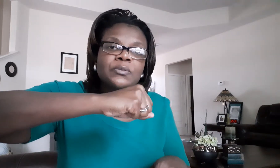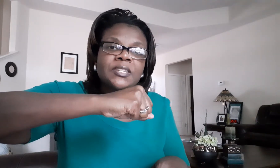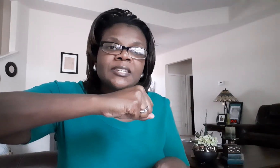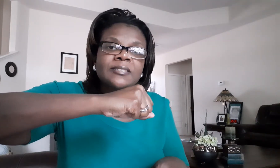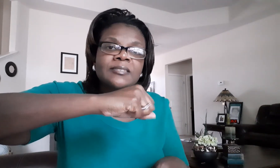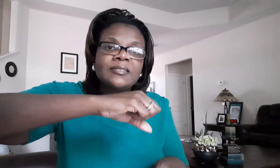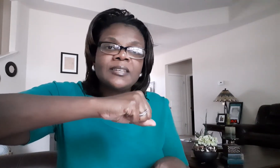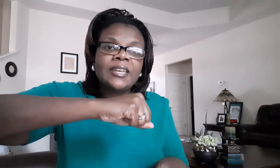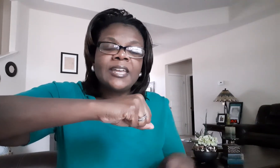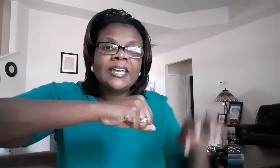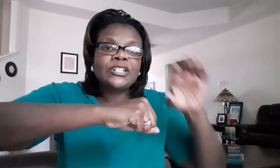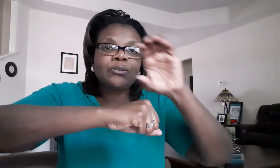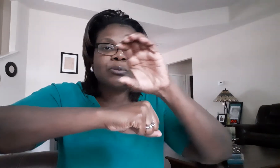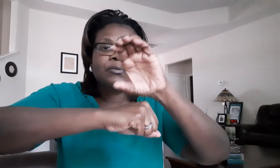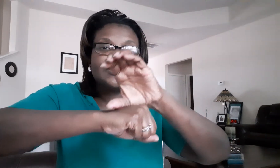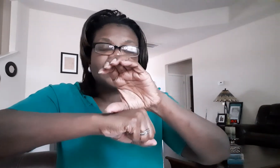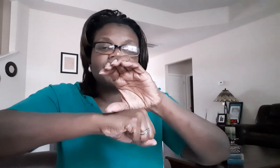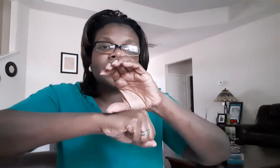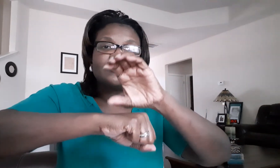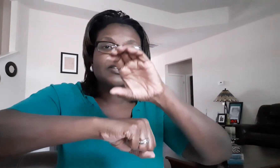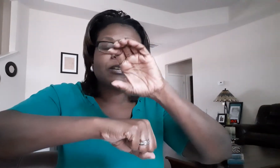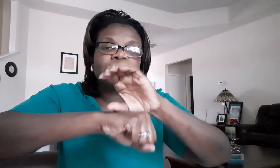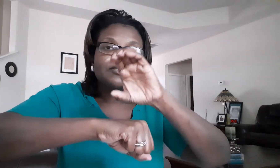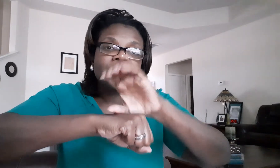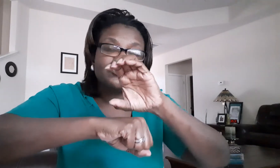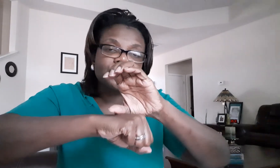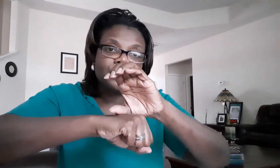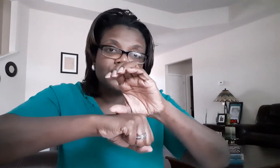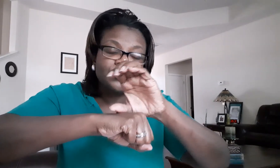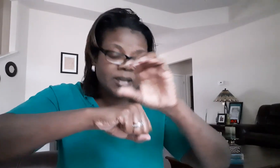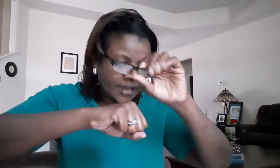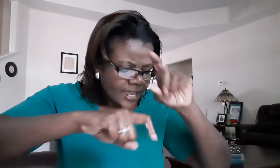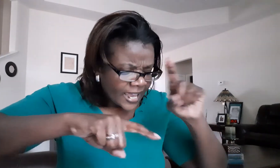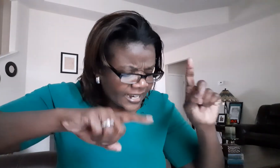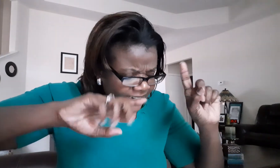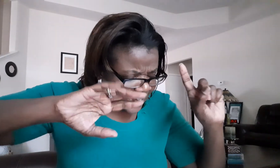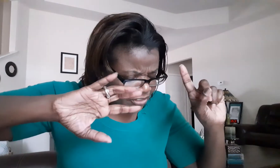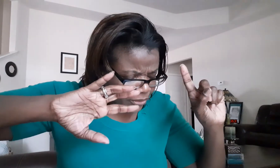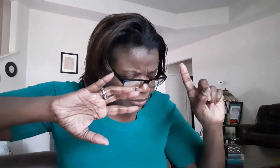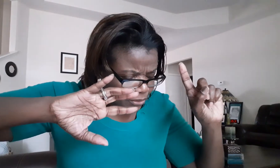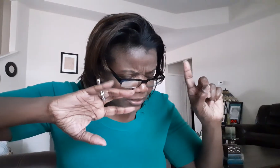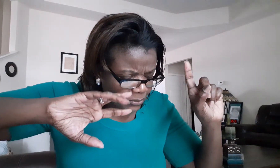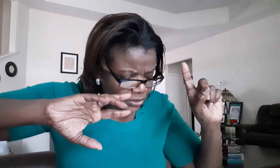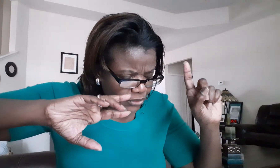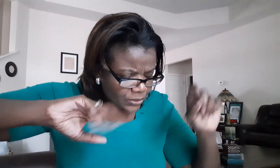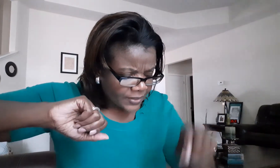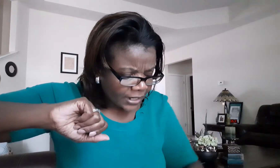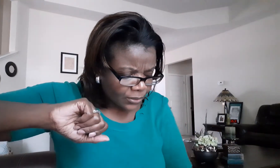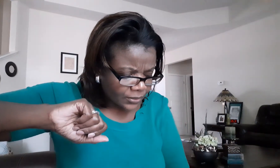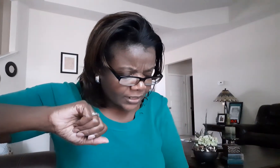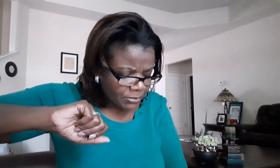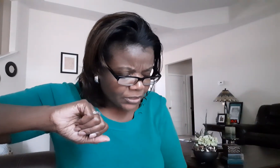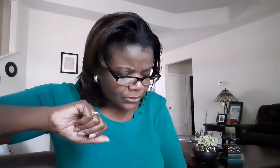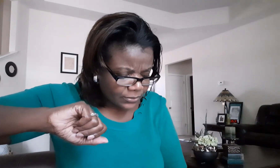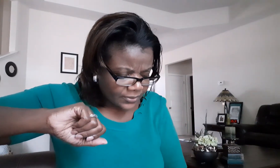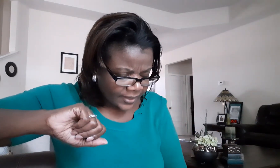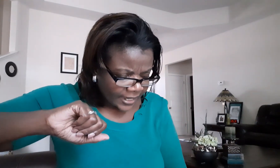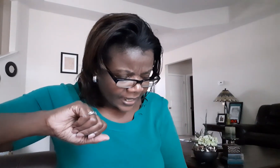this this and do this because that that's church okay and did i show you church i wanted to show you that earlier let me do that